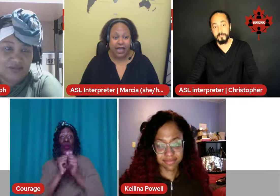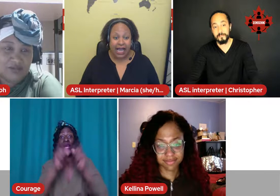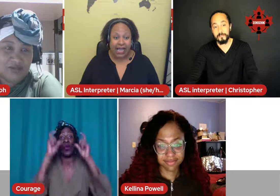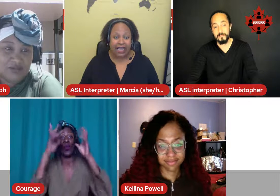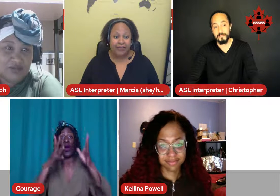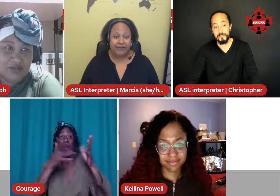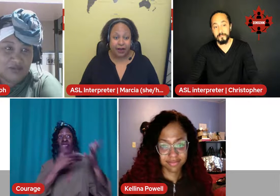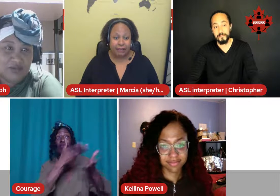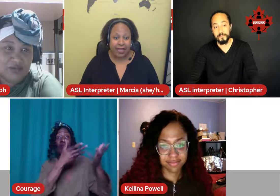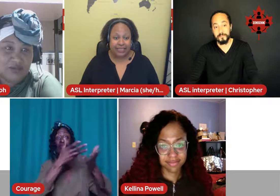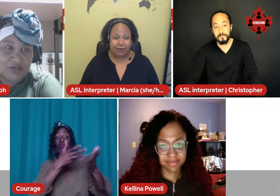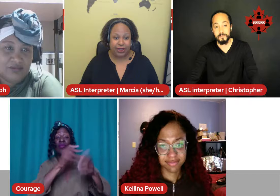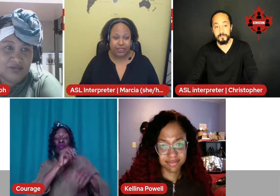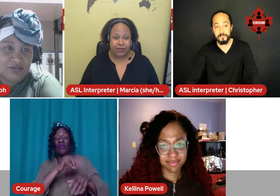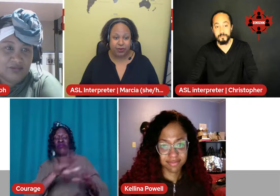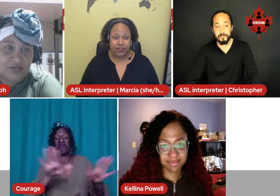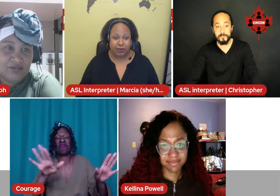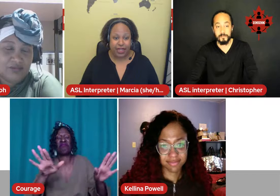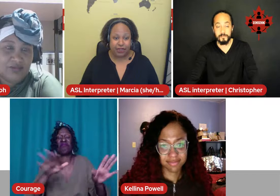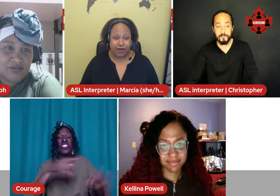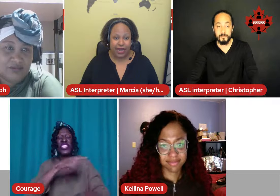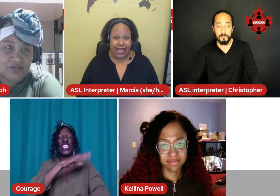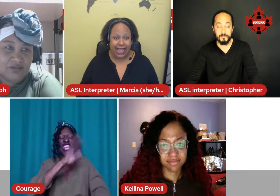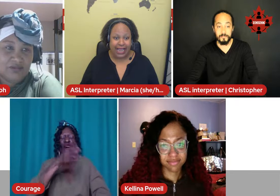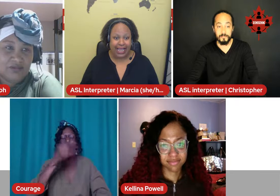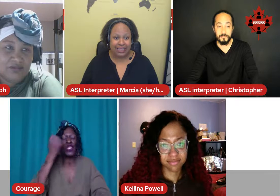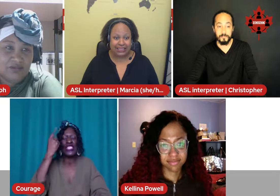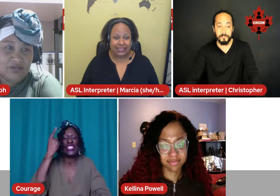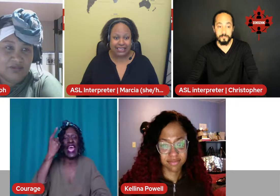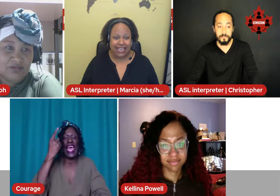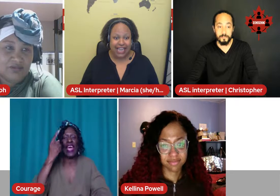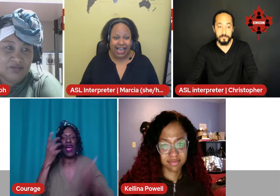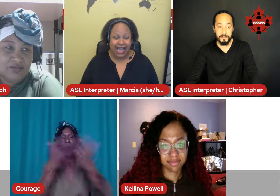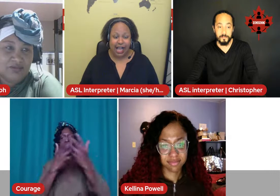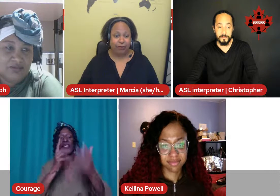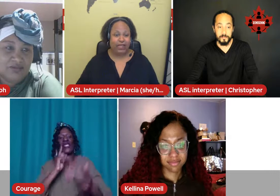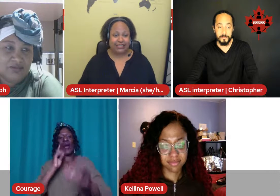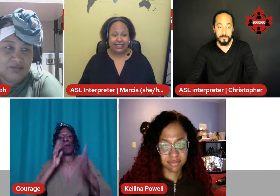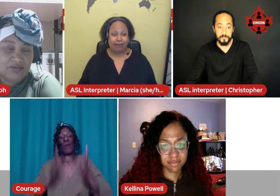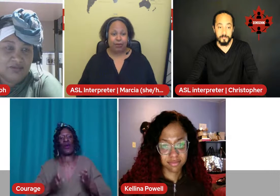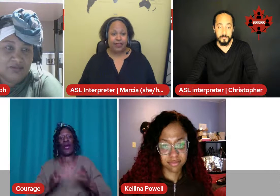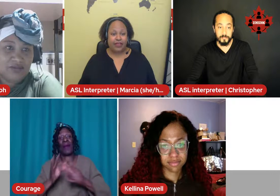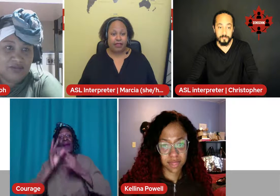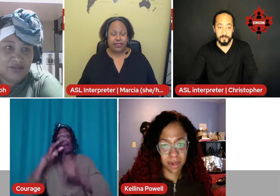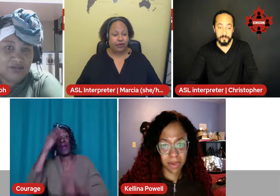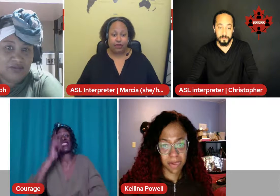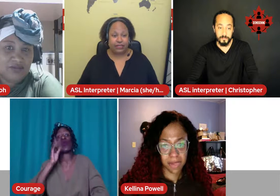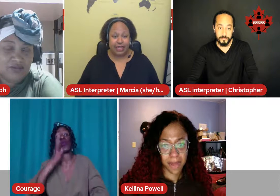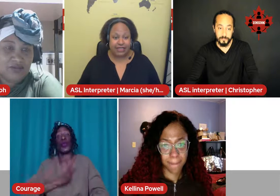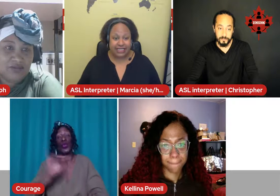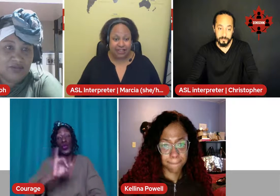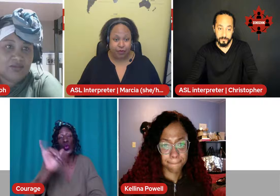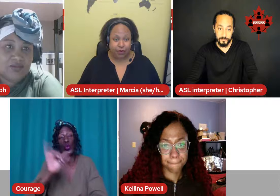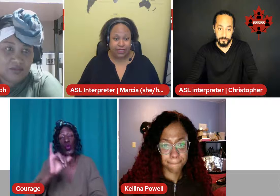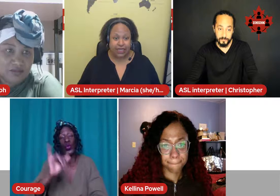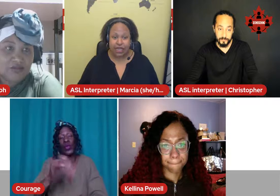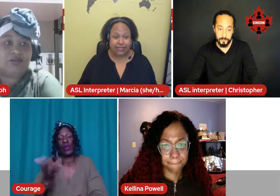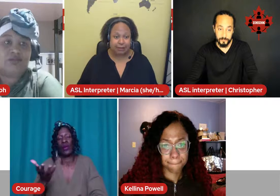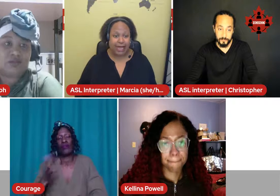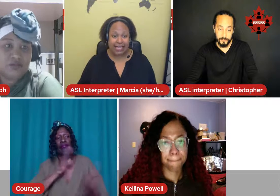I had a very bad experience with the director. And I realized at that point, they'll never understand me as a deaf person, not as a black